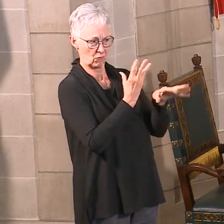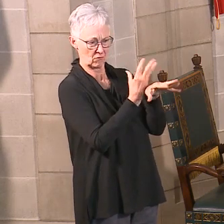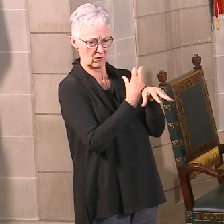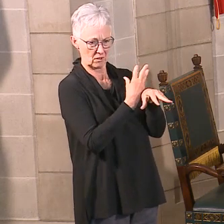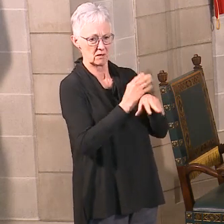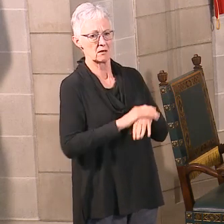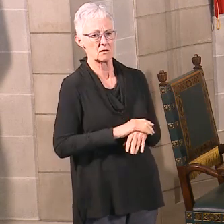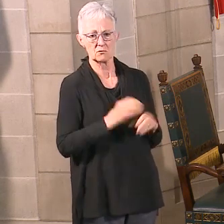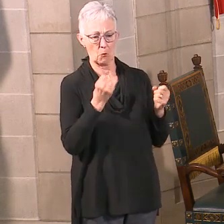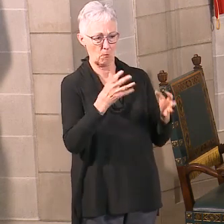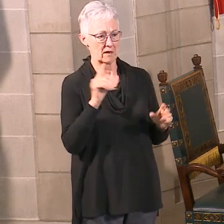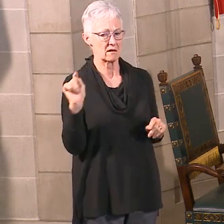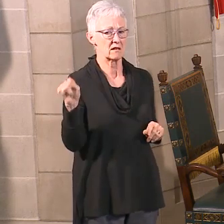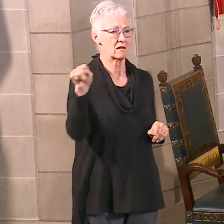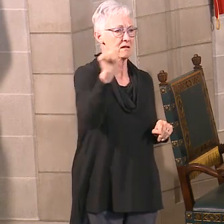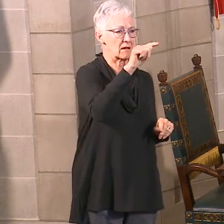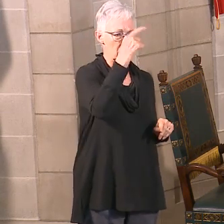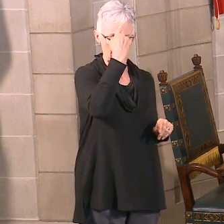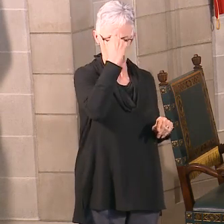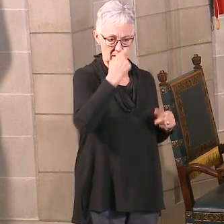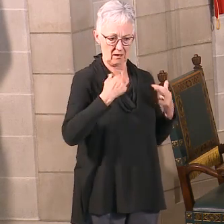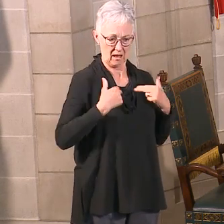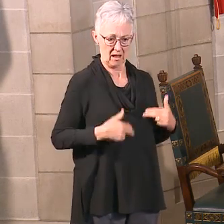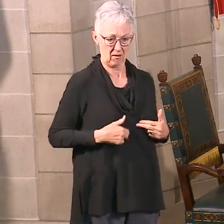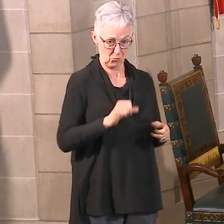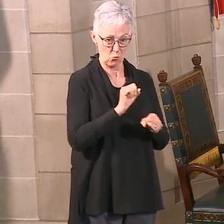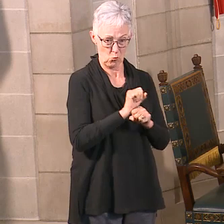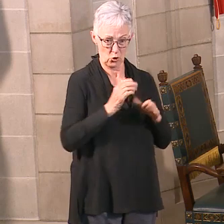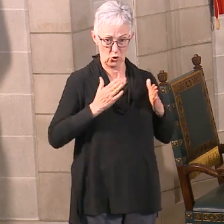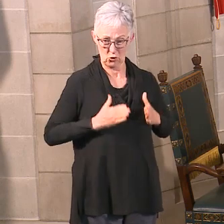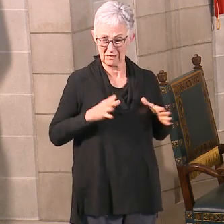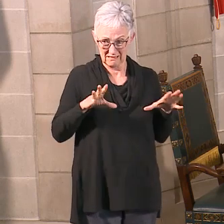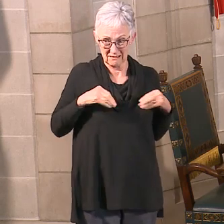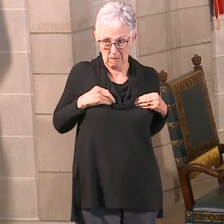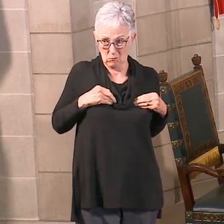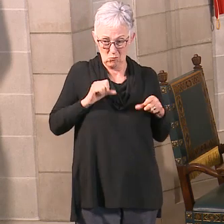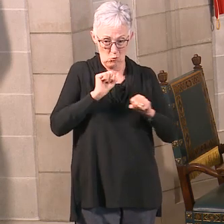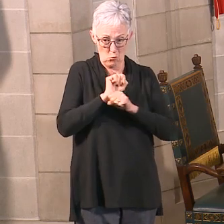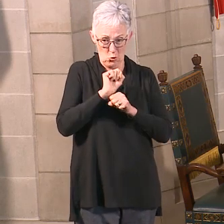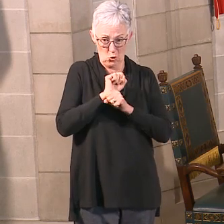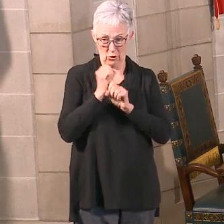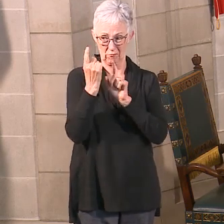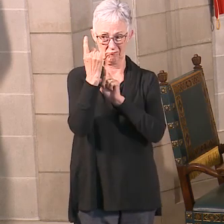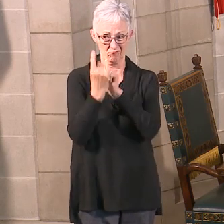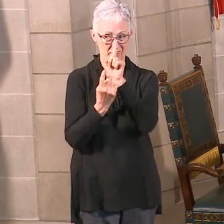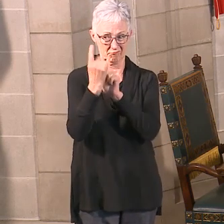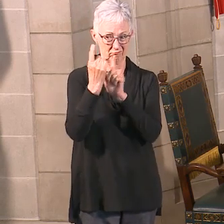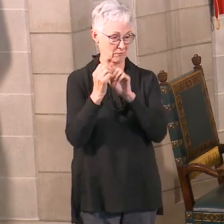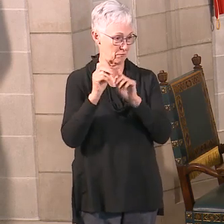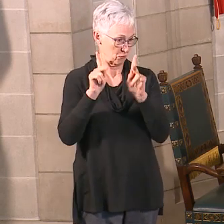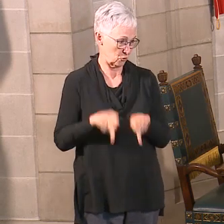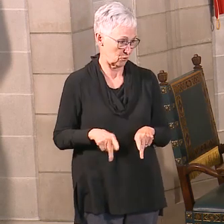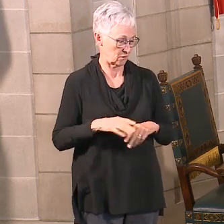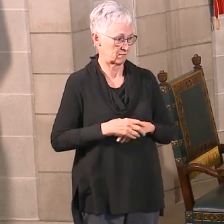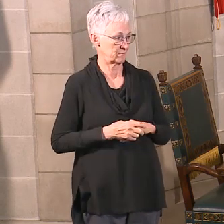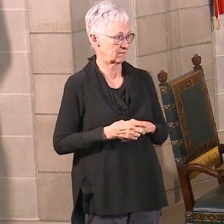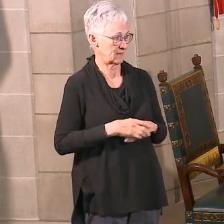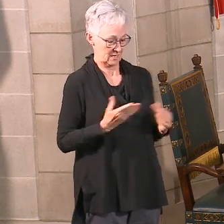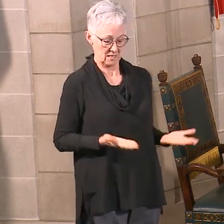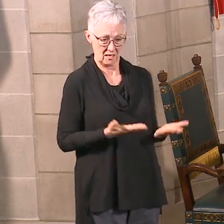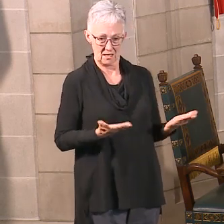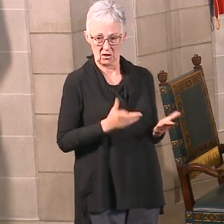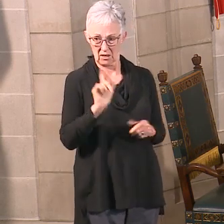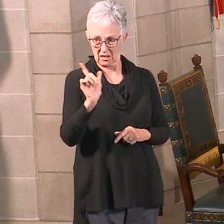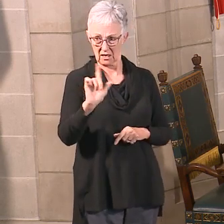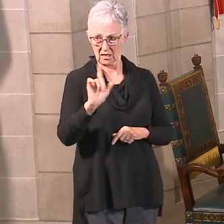admissions every day. The Wellbeing Initiative and the Mental Health Association of Nebraska here in Lincoln, they are a peer-run service